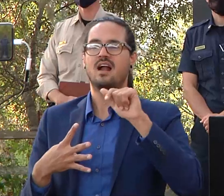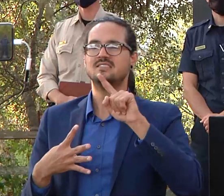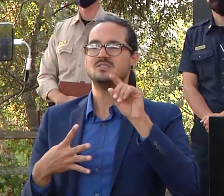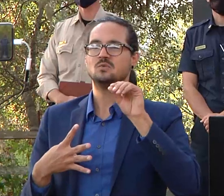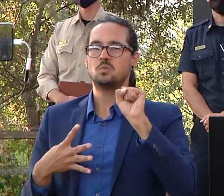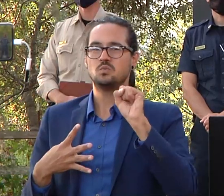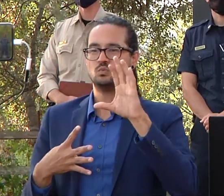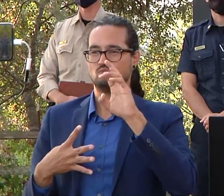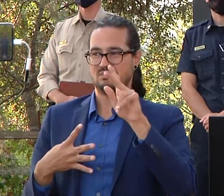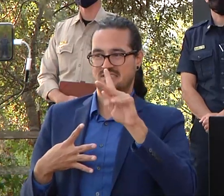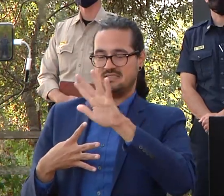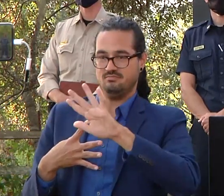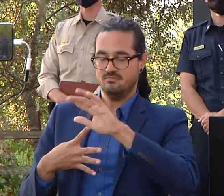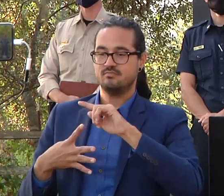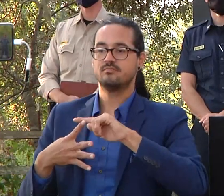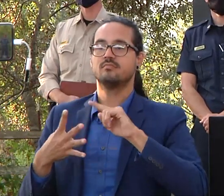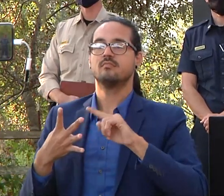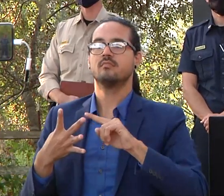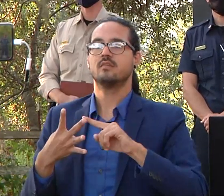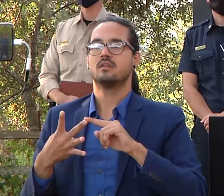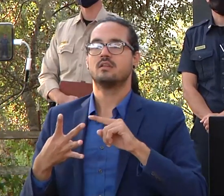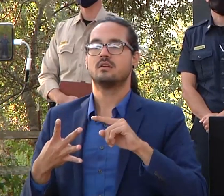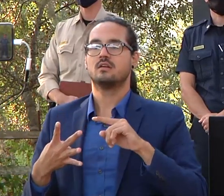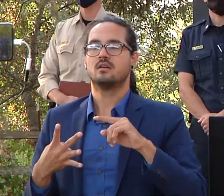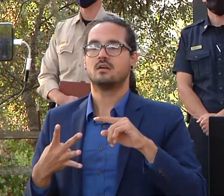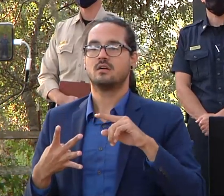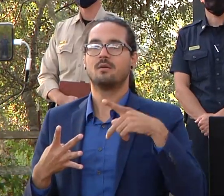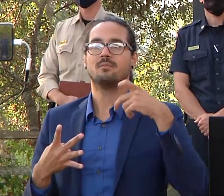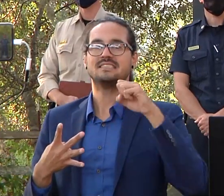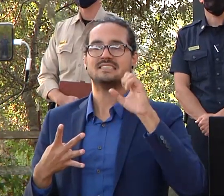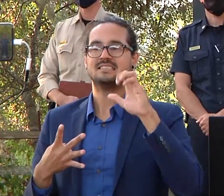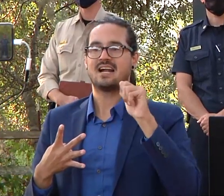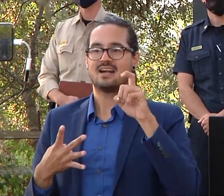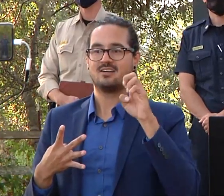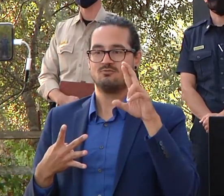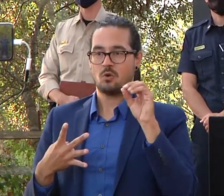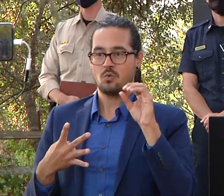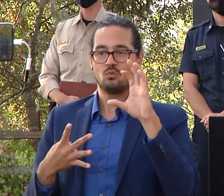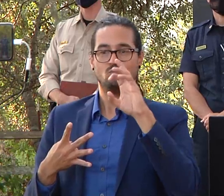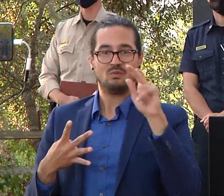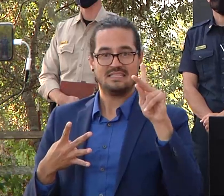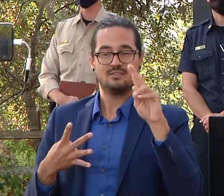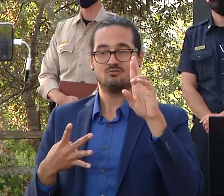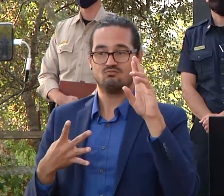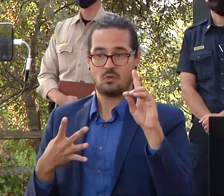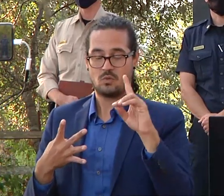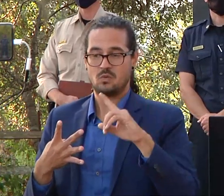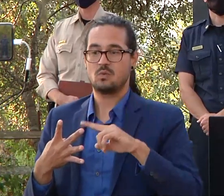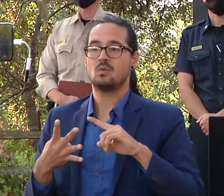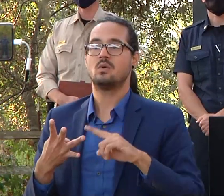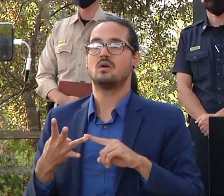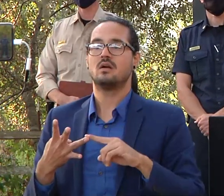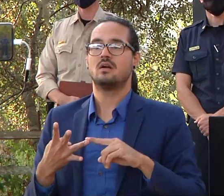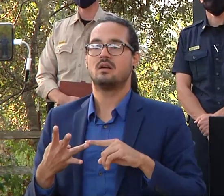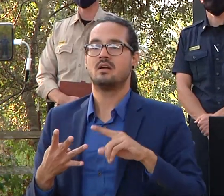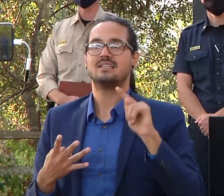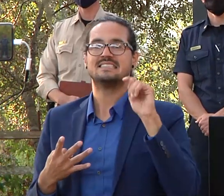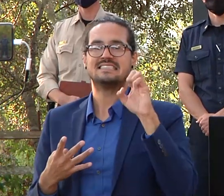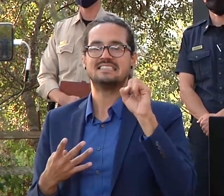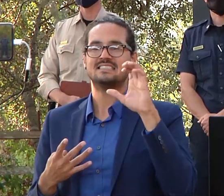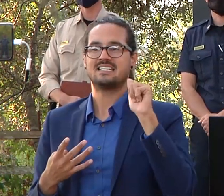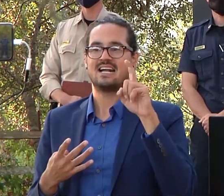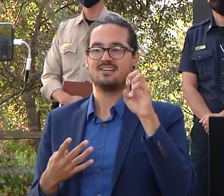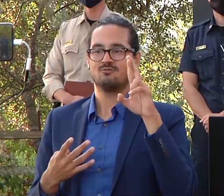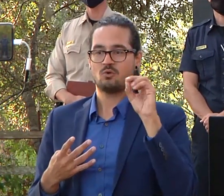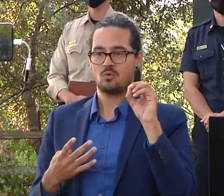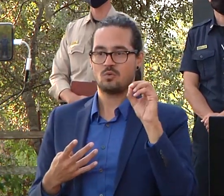pescadero creek road at butano cutoff pescadero creek road at burns valley i'll